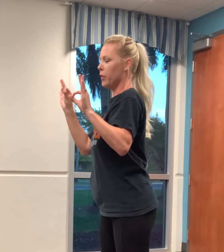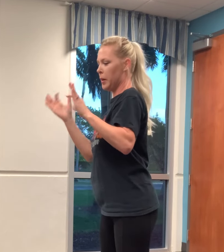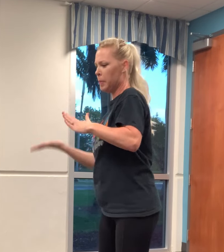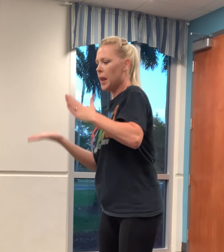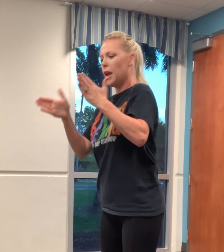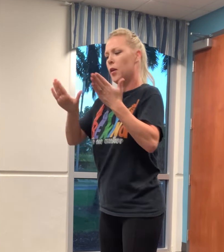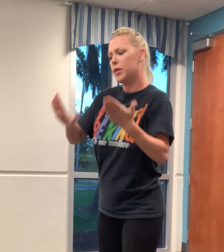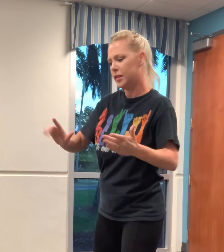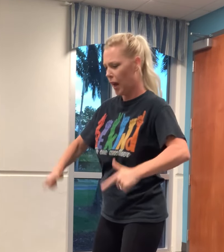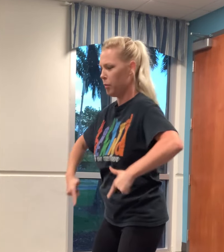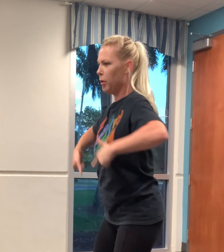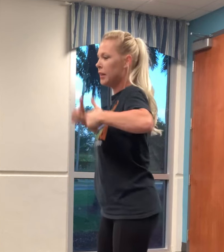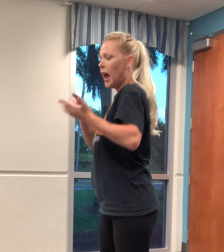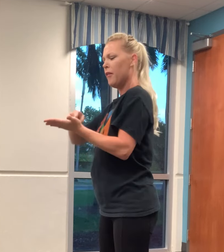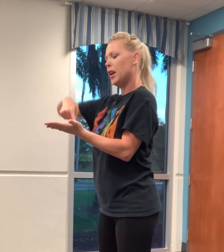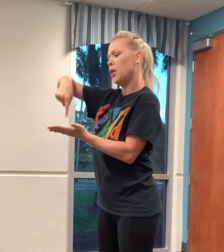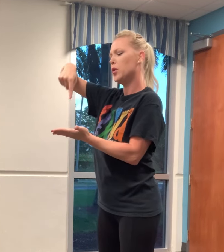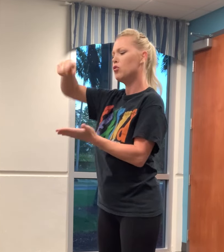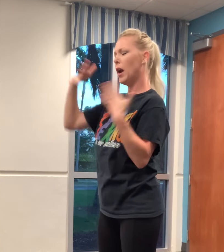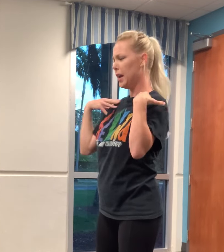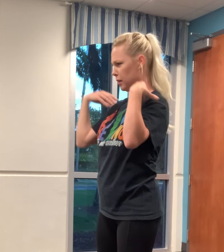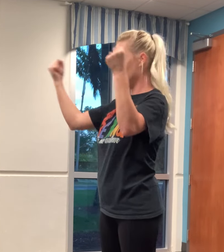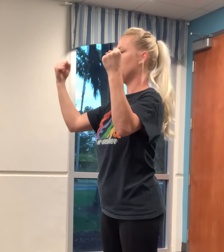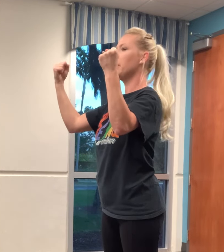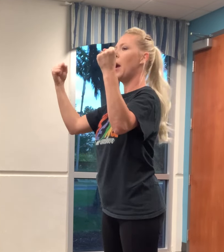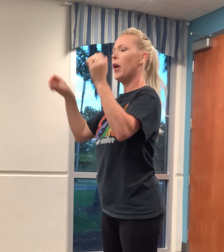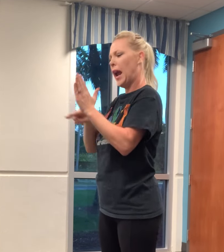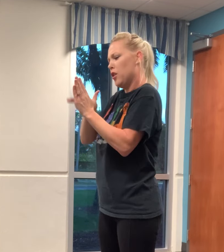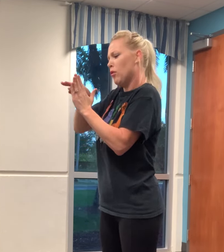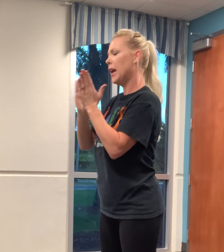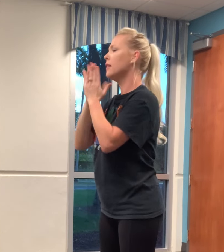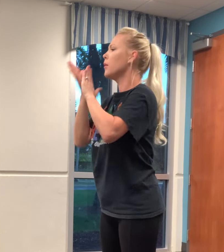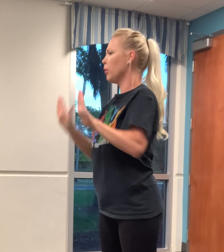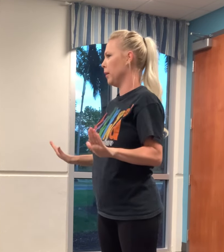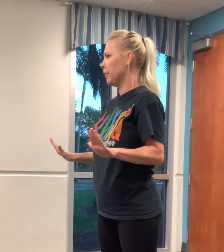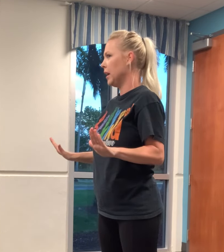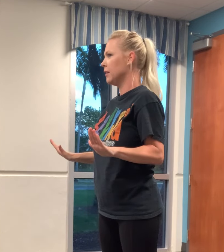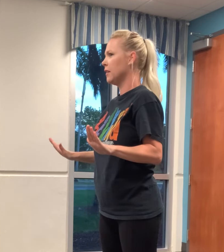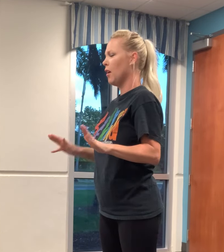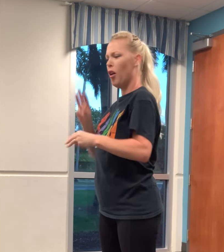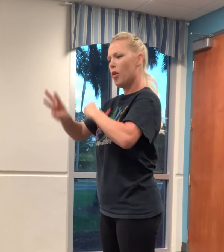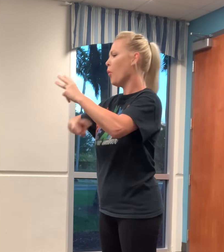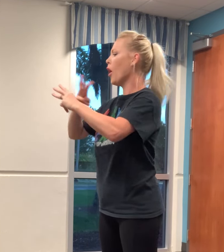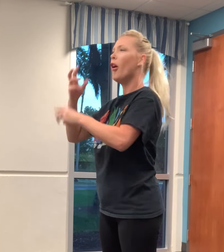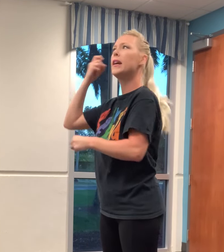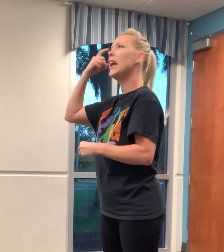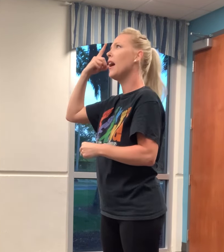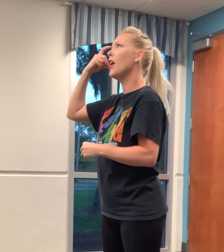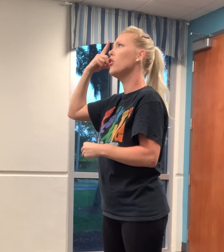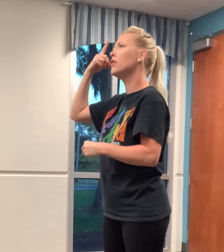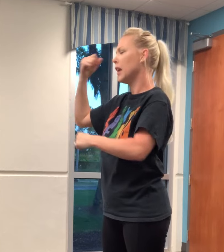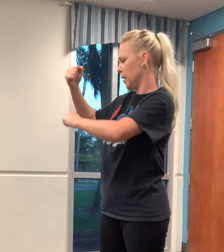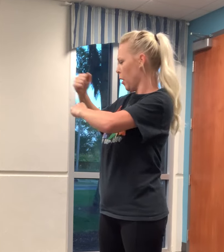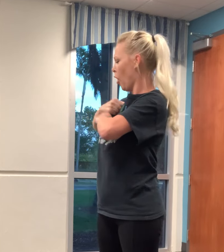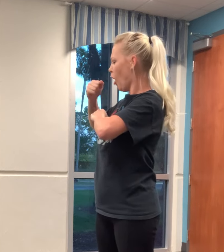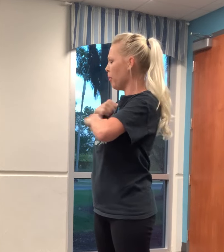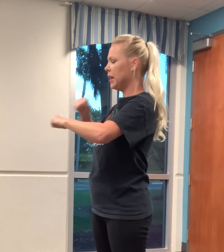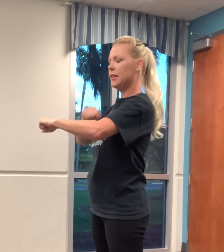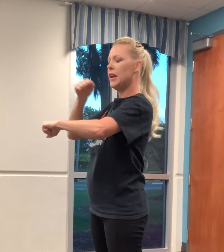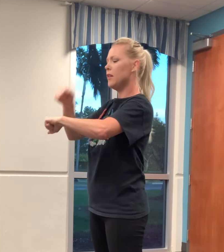freedom. He was dead in front of his life. is risen to bring power, and he reigns to bring peace. The world can't understand him. Armies can't